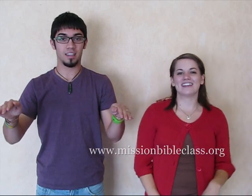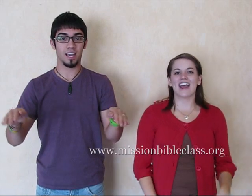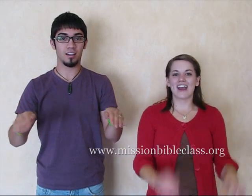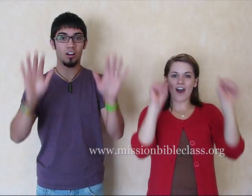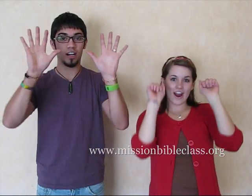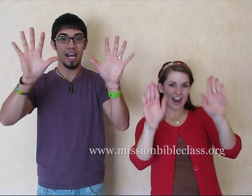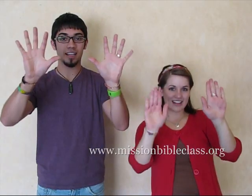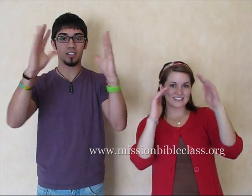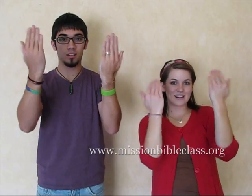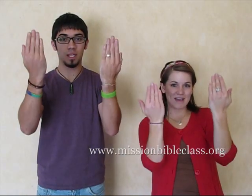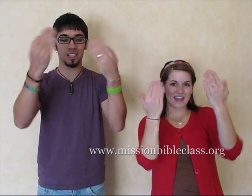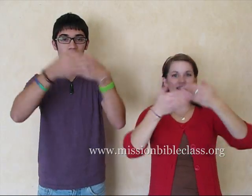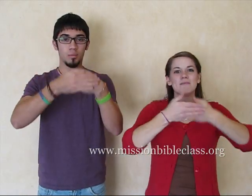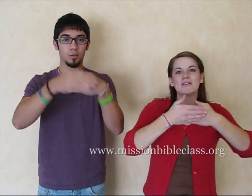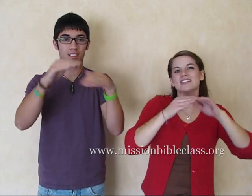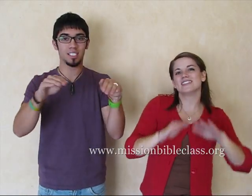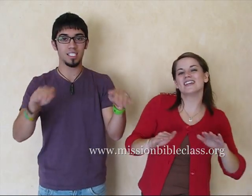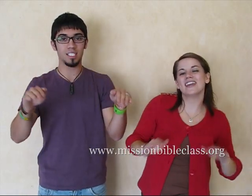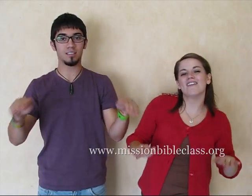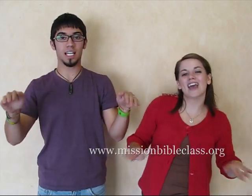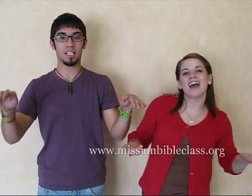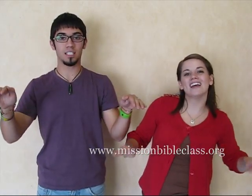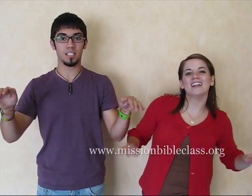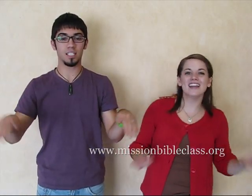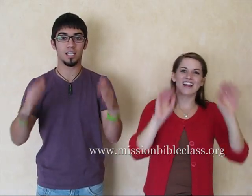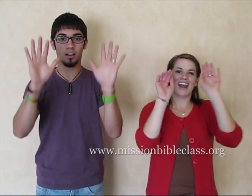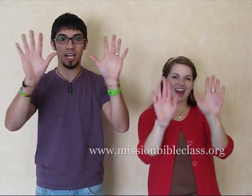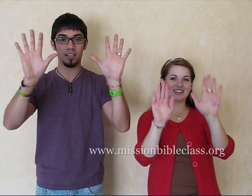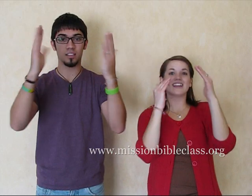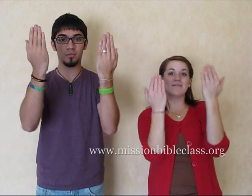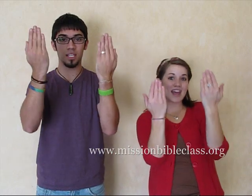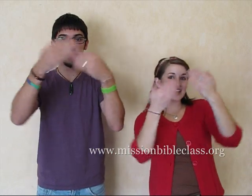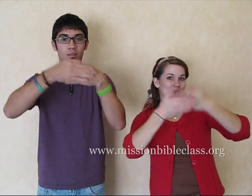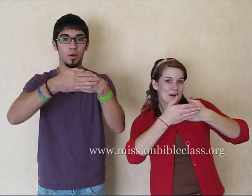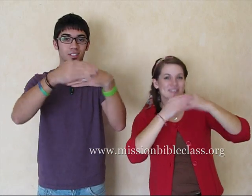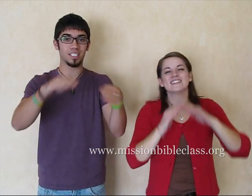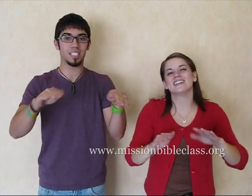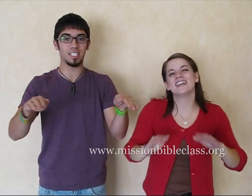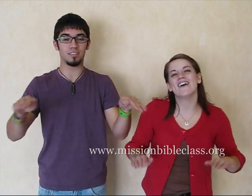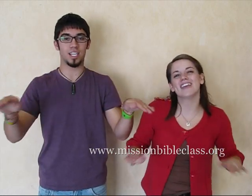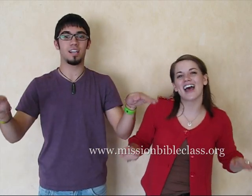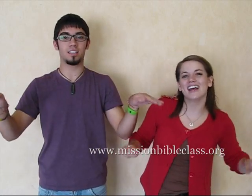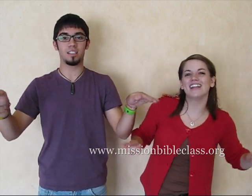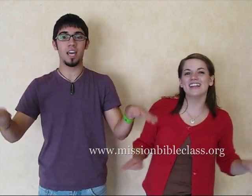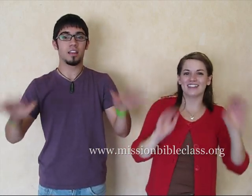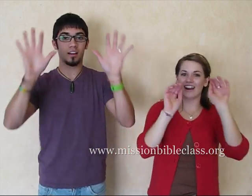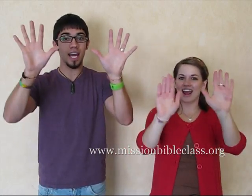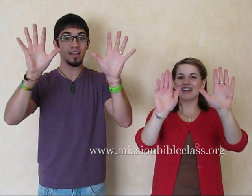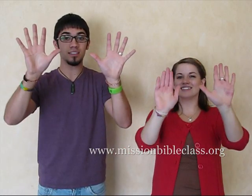there are hands on the man in the boat in the Sea of Galilee There are hands,